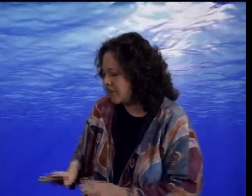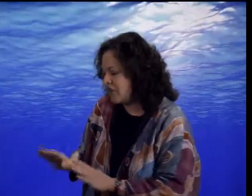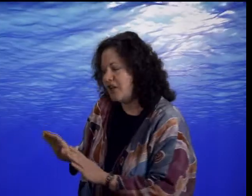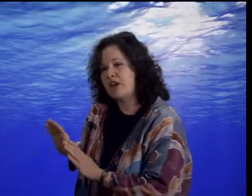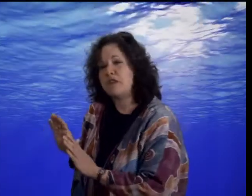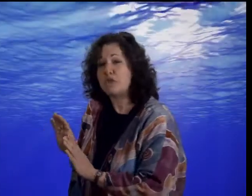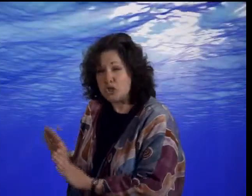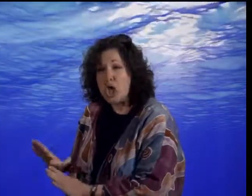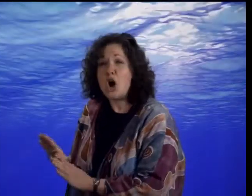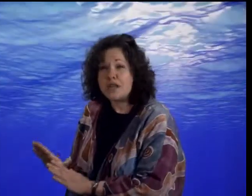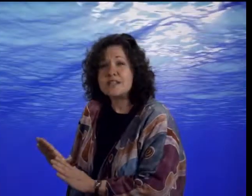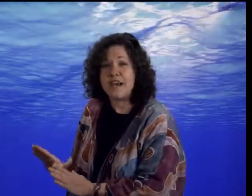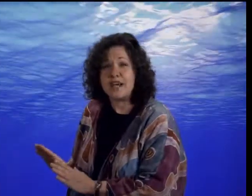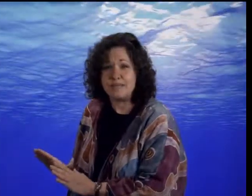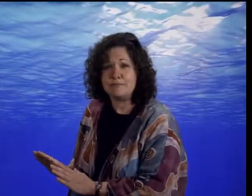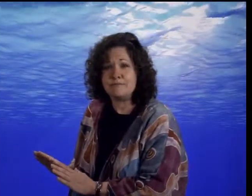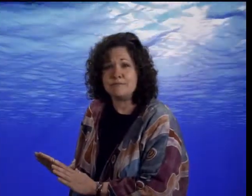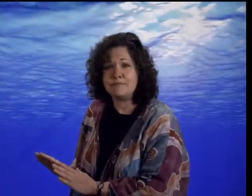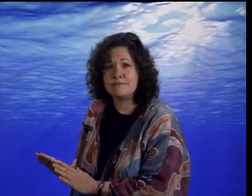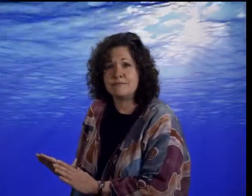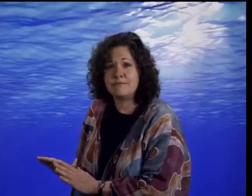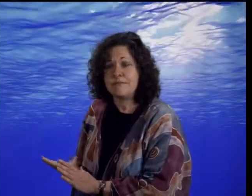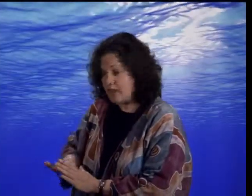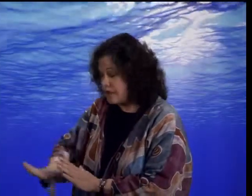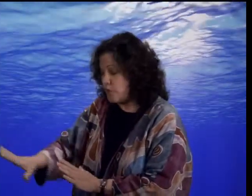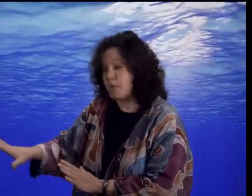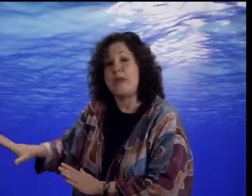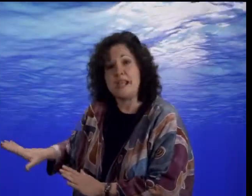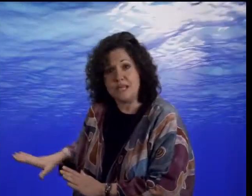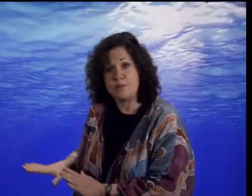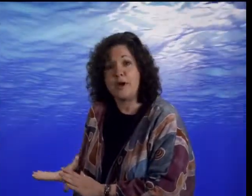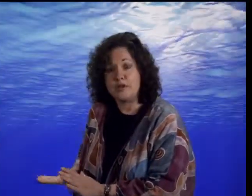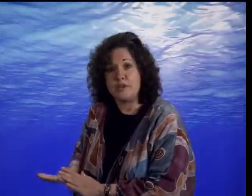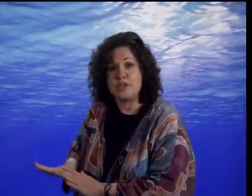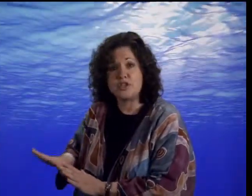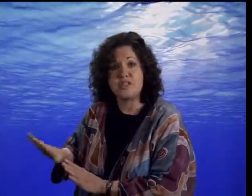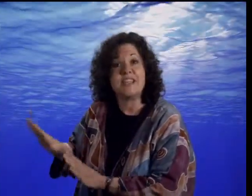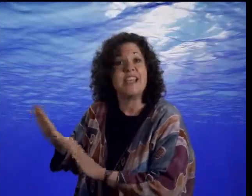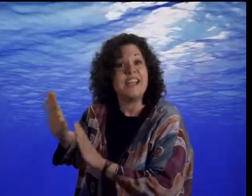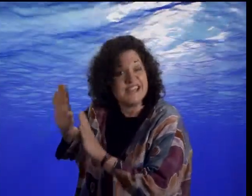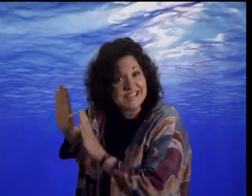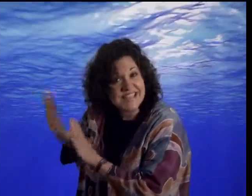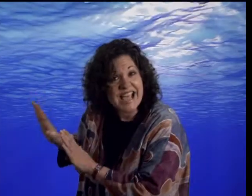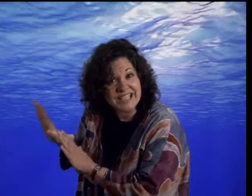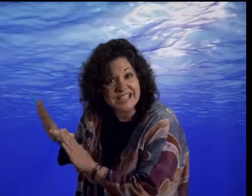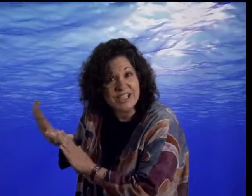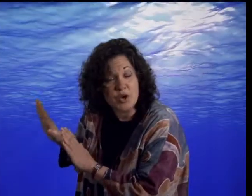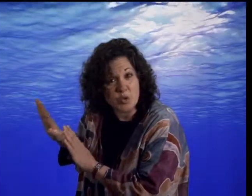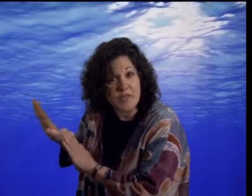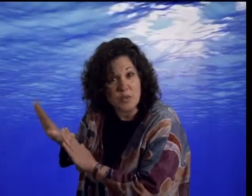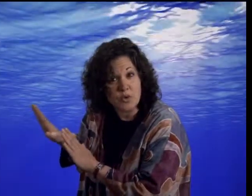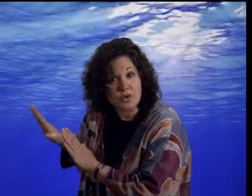For a long time, the remaining puddle fish stayed exactly where they were.